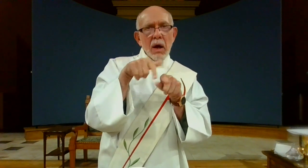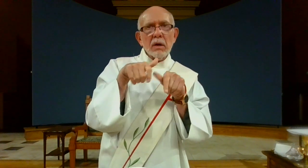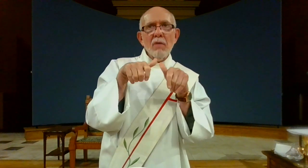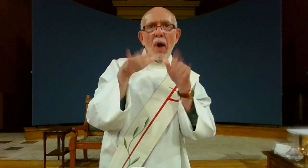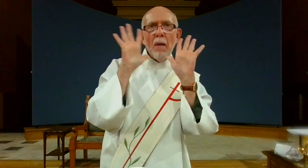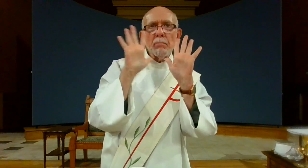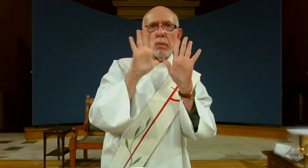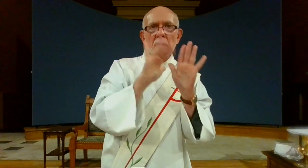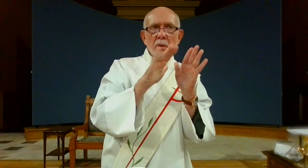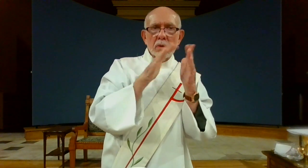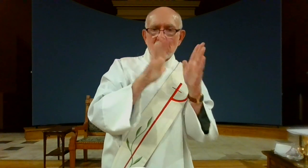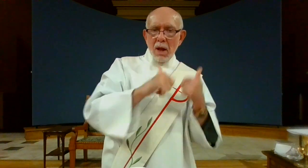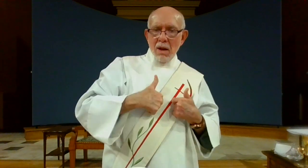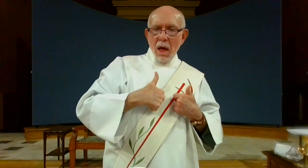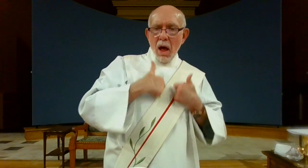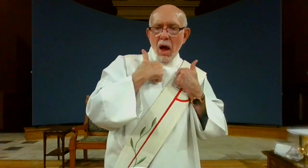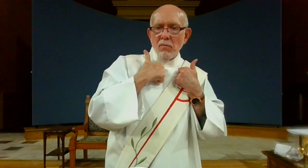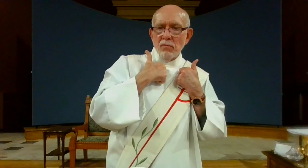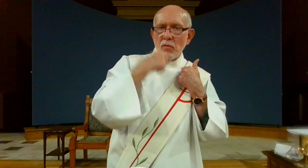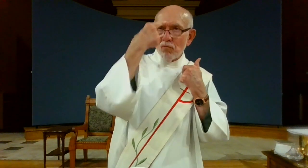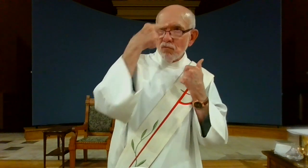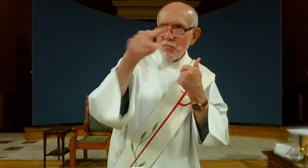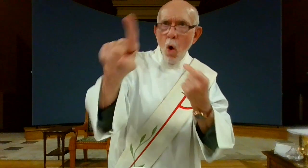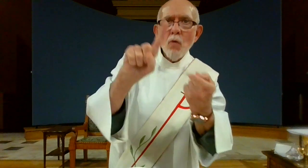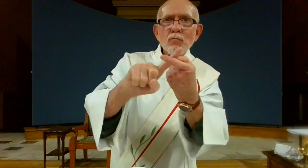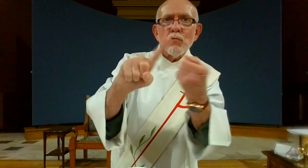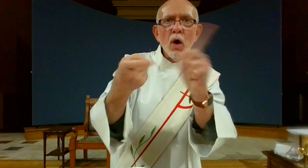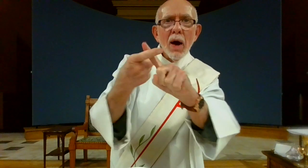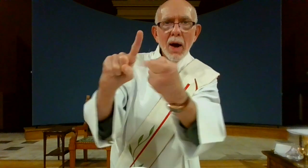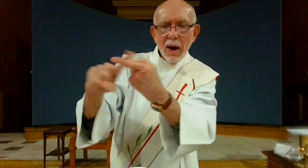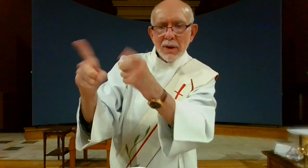To lay down one's life for one's friends.